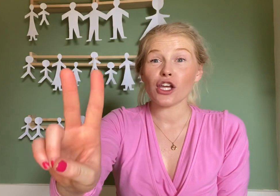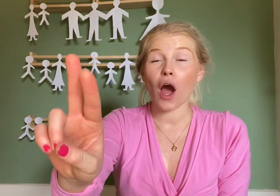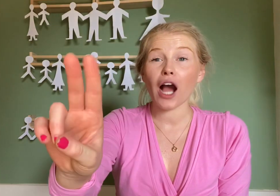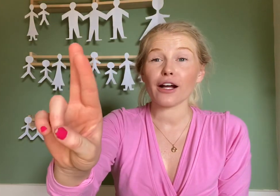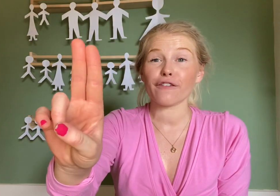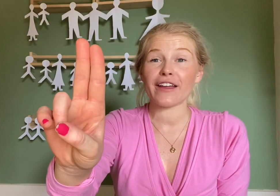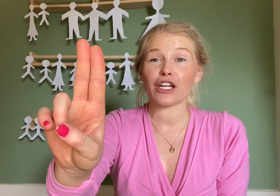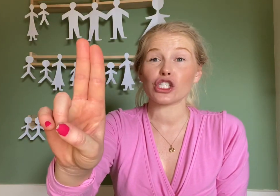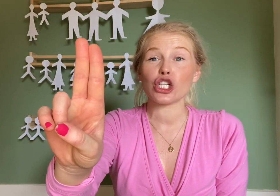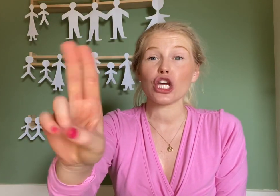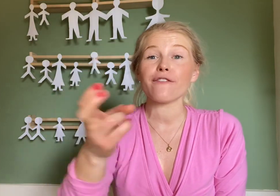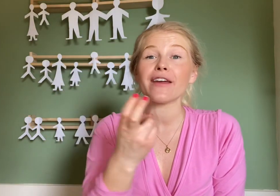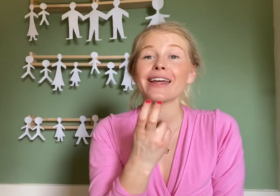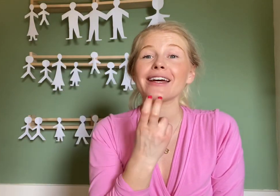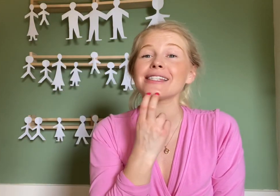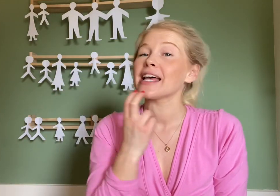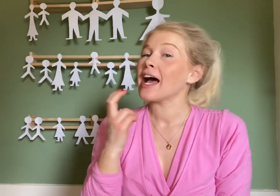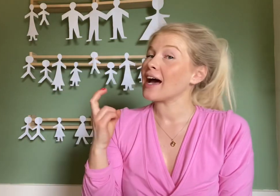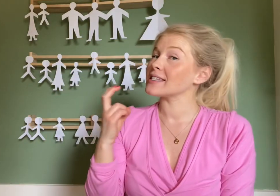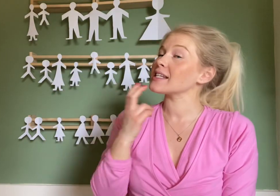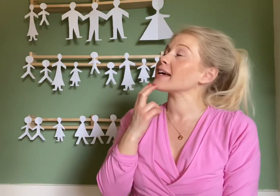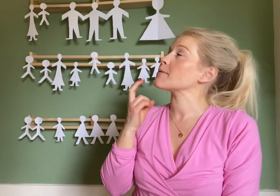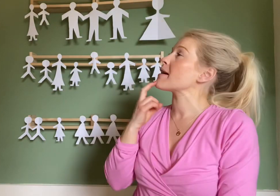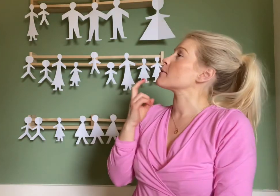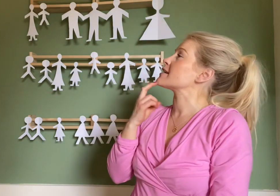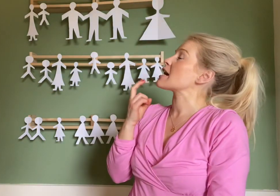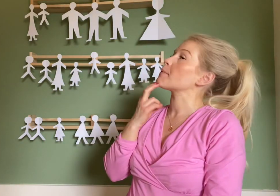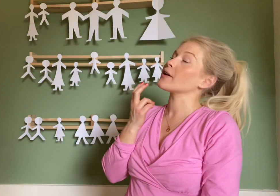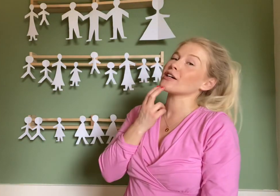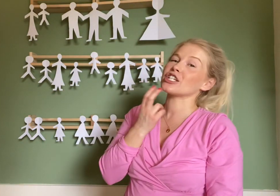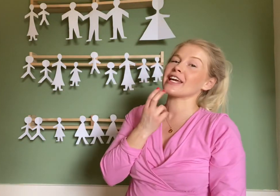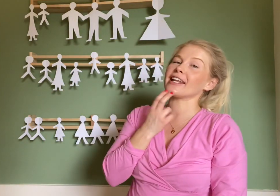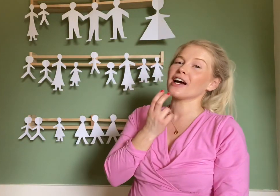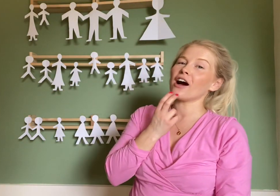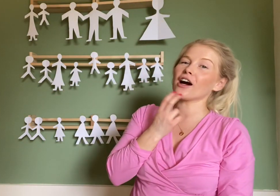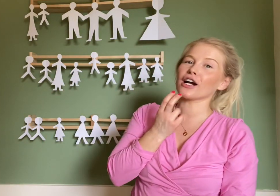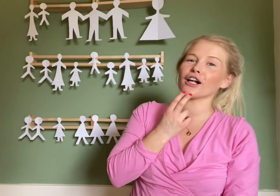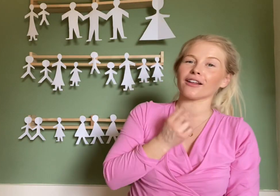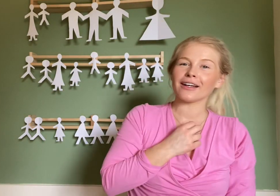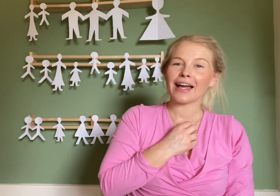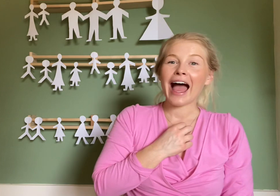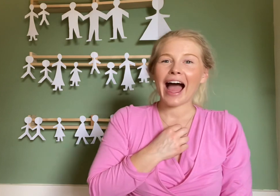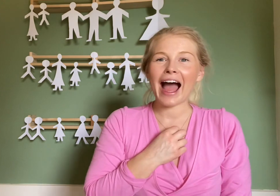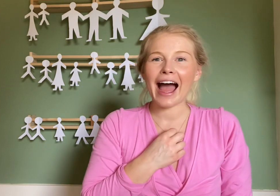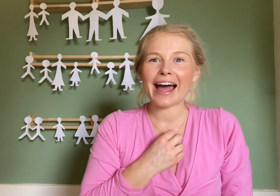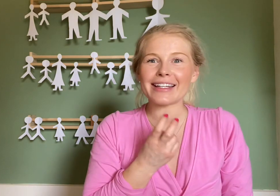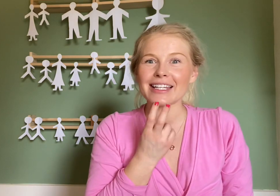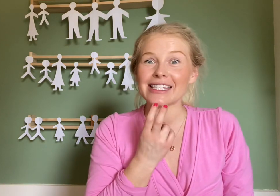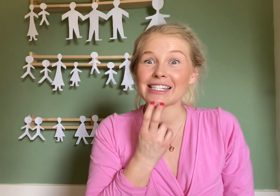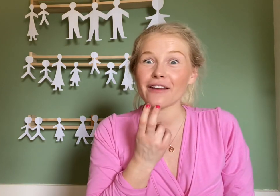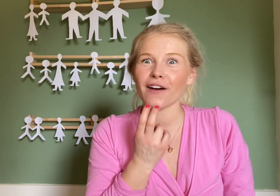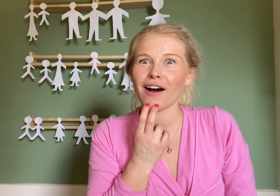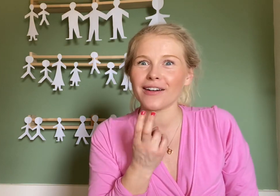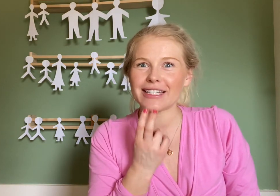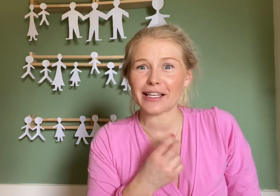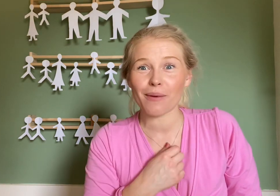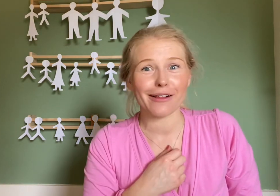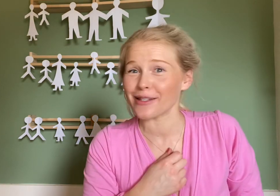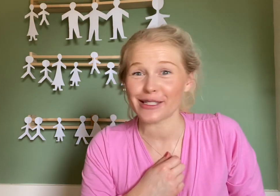uncle fingers, two fingers, and slightly bent, we tap on our chin, uncle. And it's the same for auntie as well, so it's not